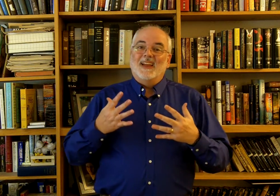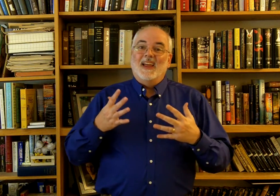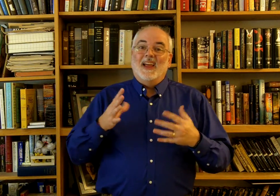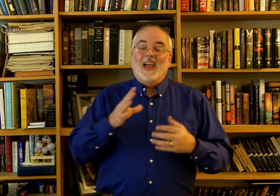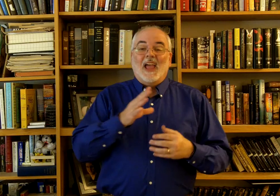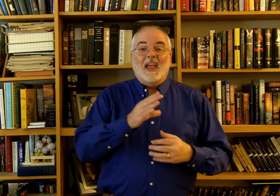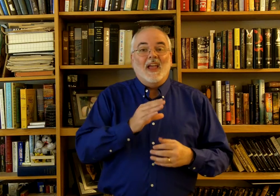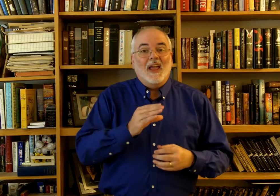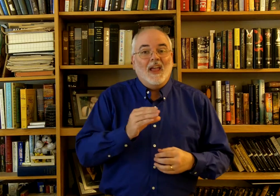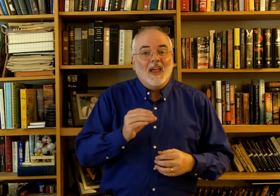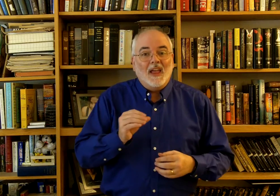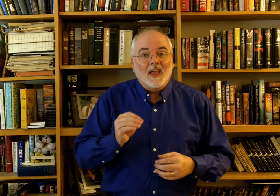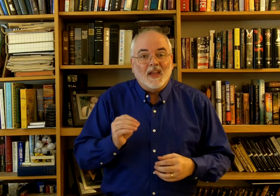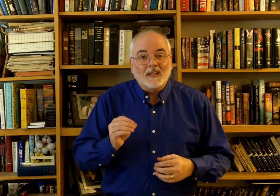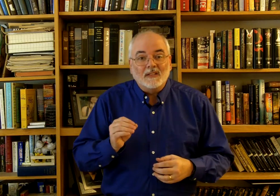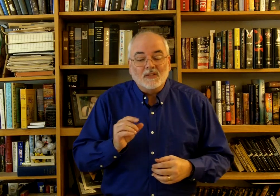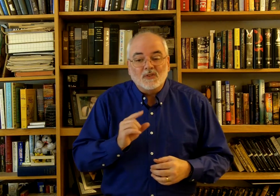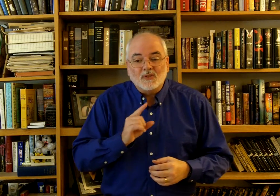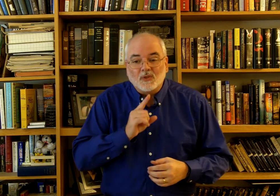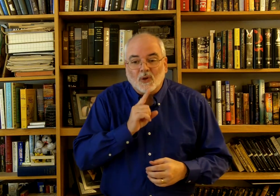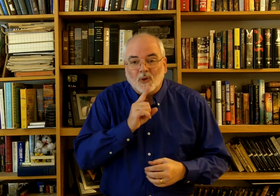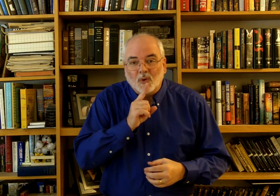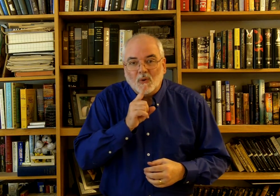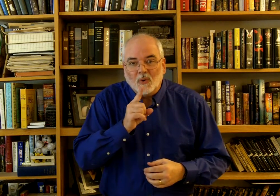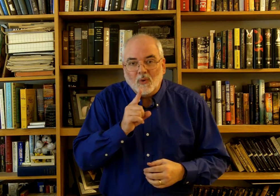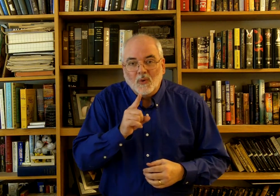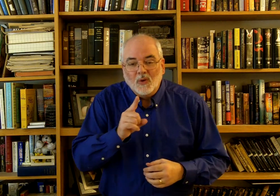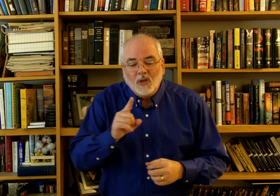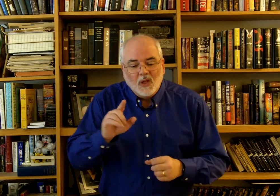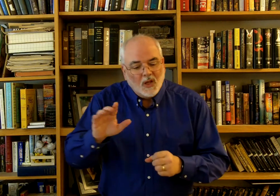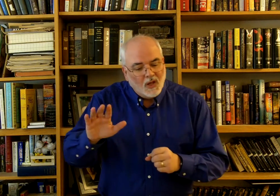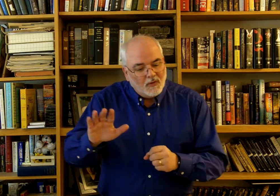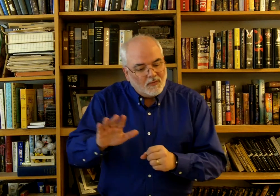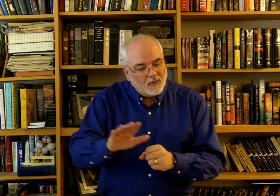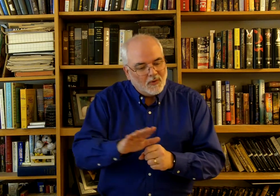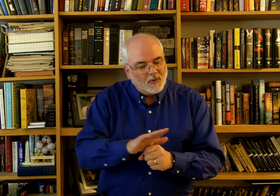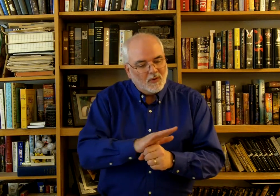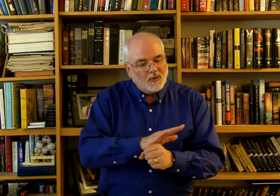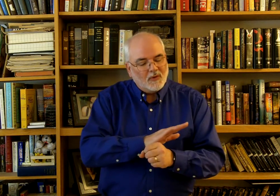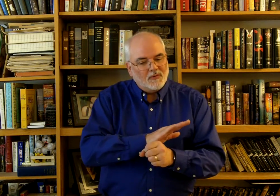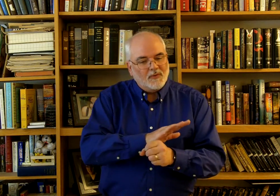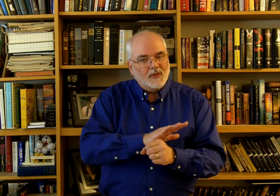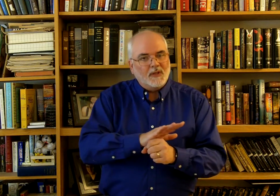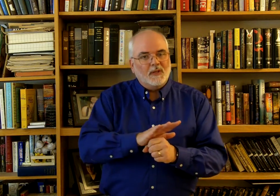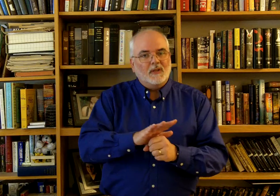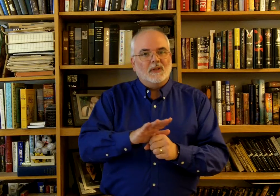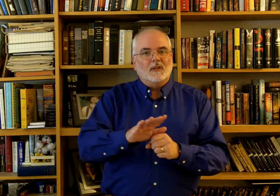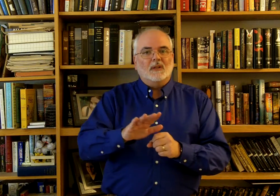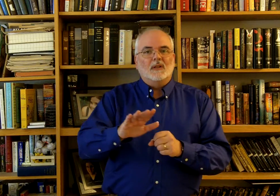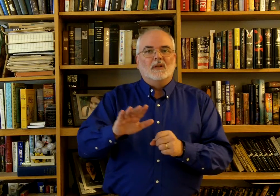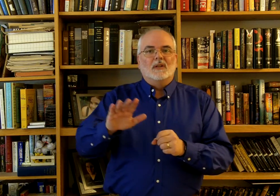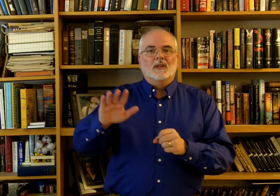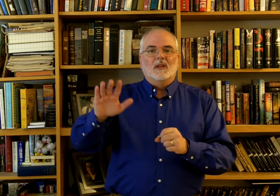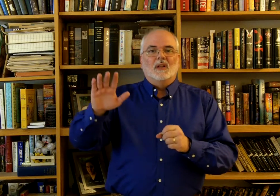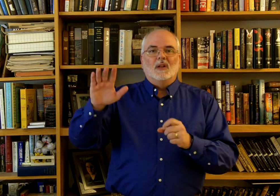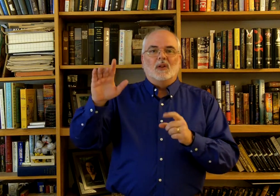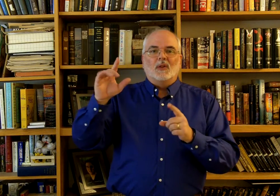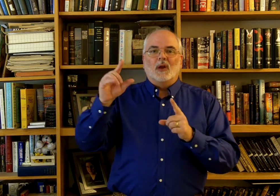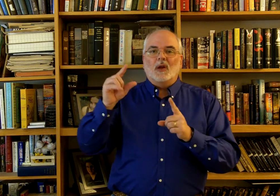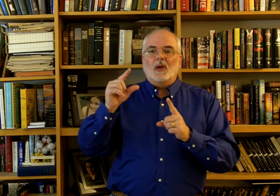and so fulfill the